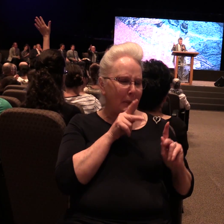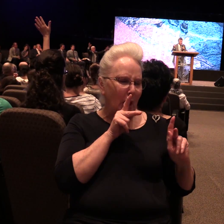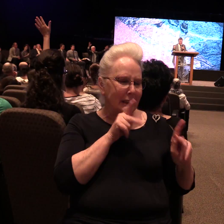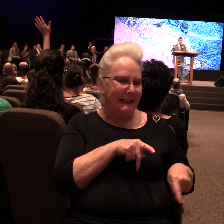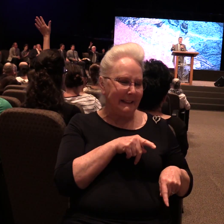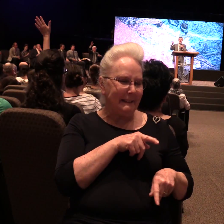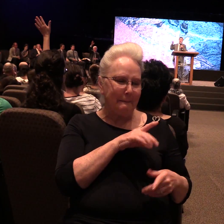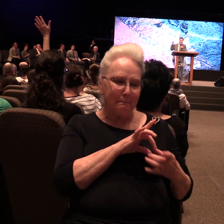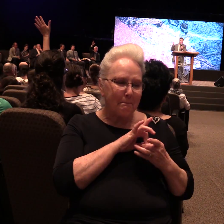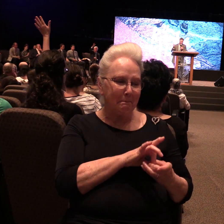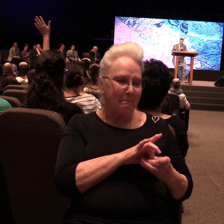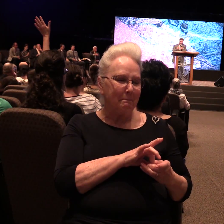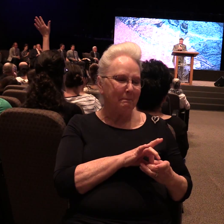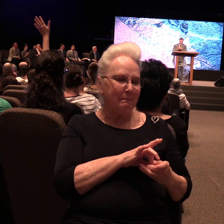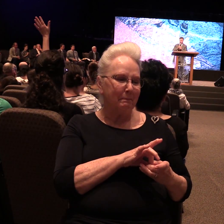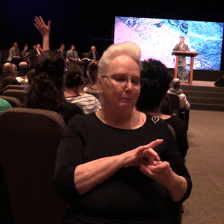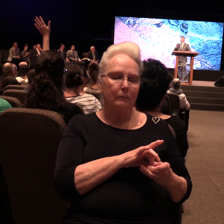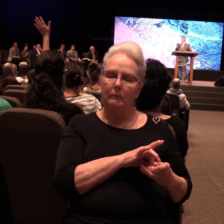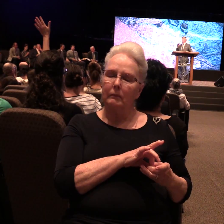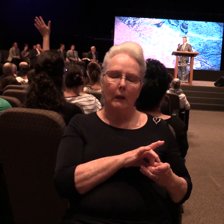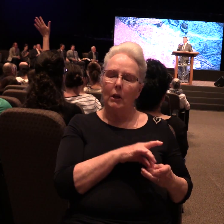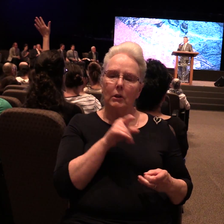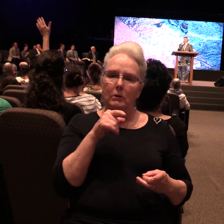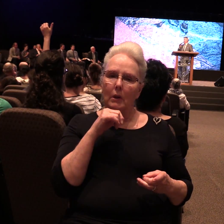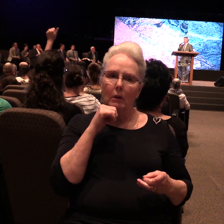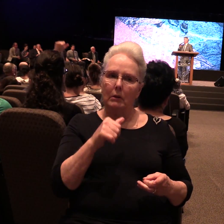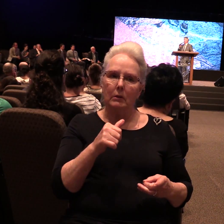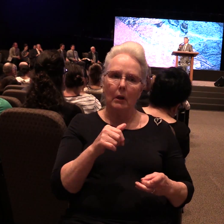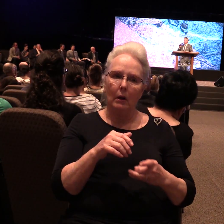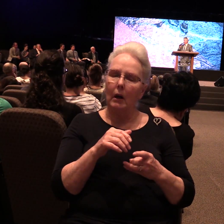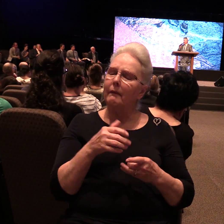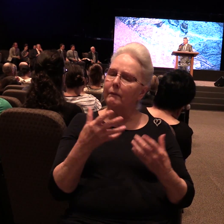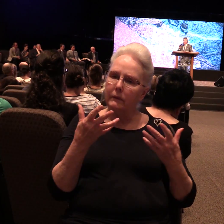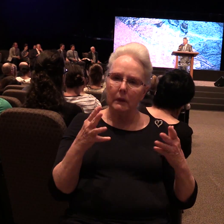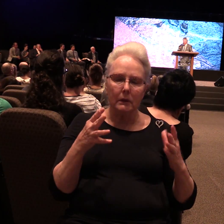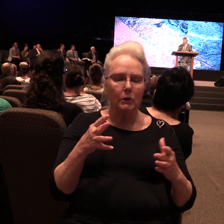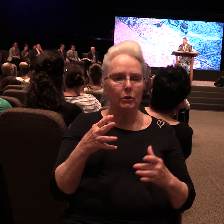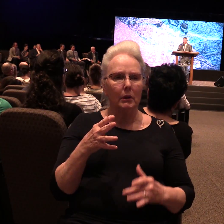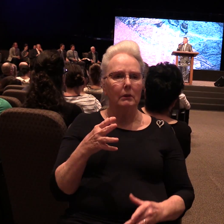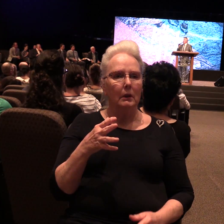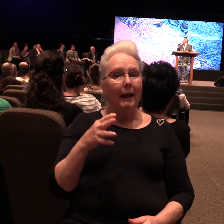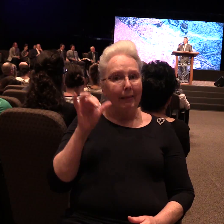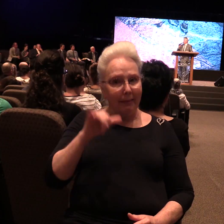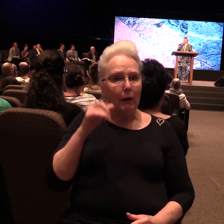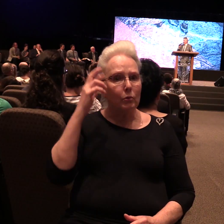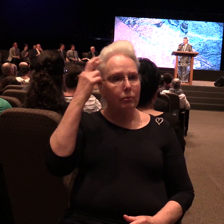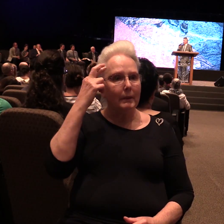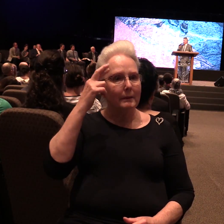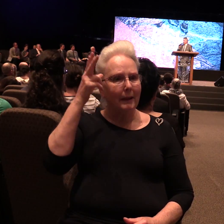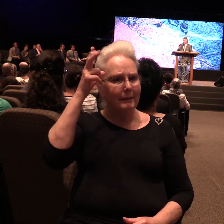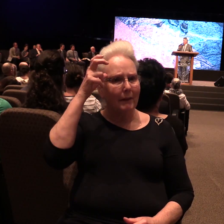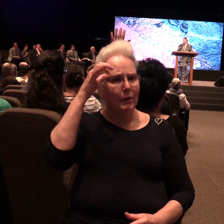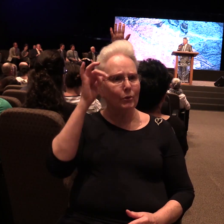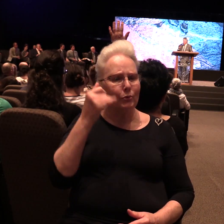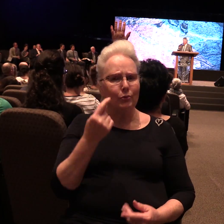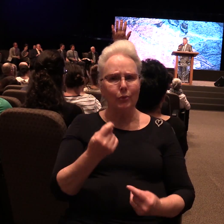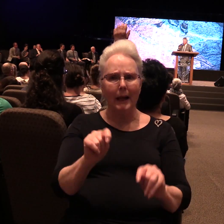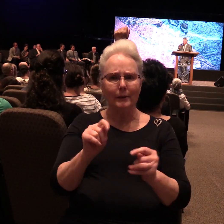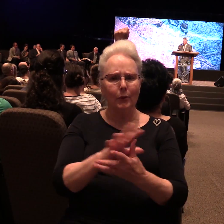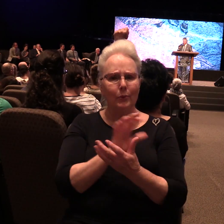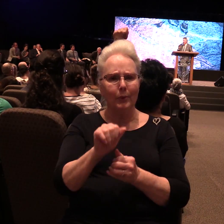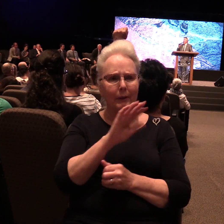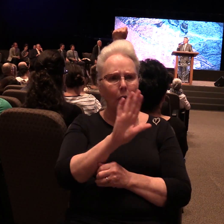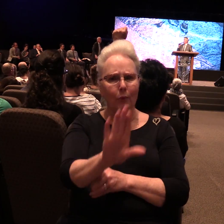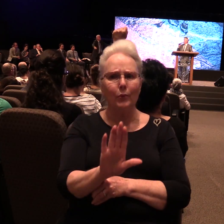relationship with people, you are not fulfilled. No wonder the enemy tries to divide your family. No wonder the enemy tries to wreck your